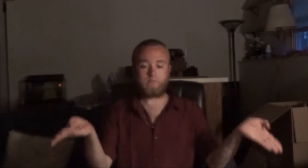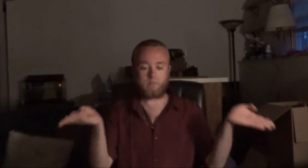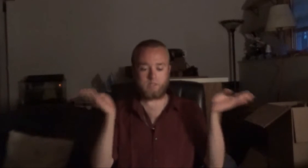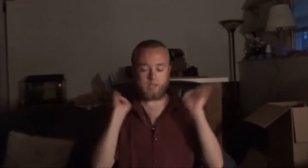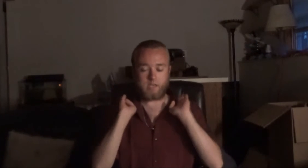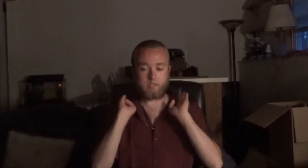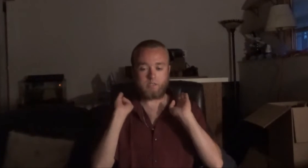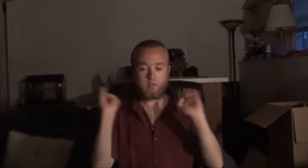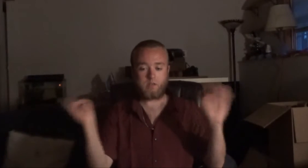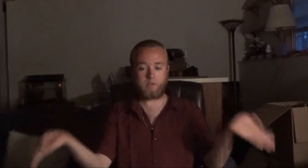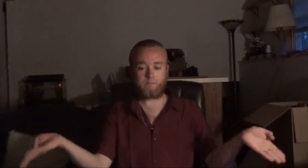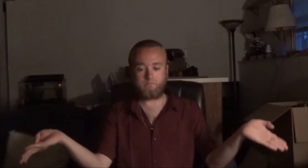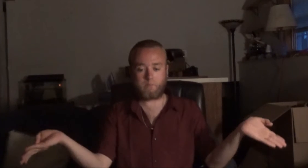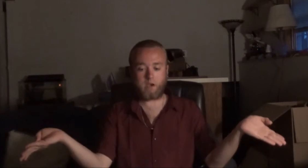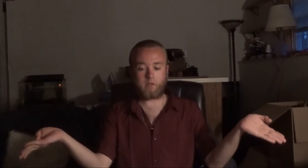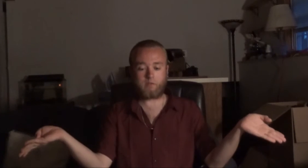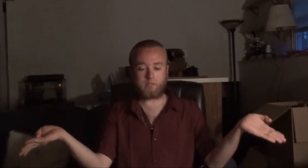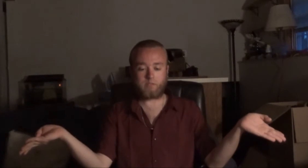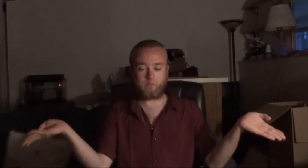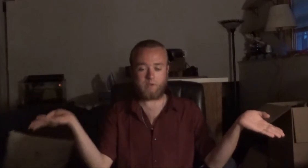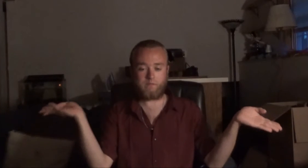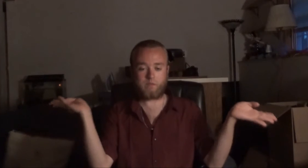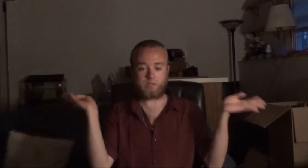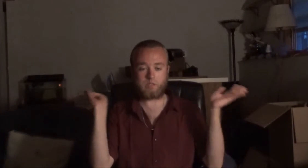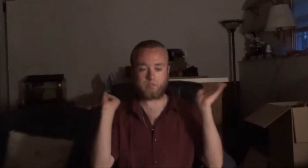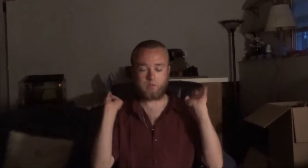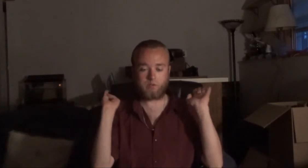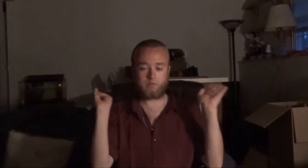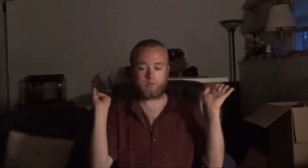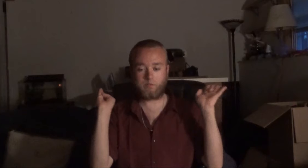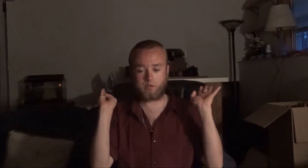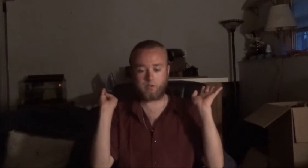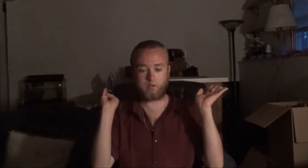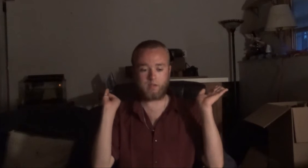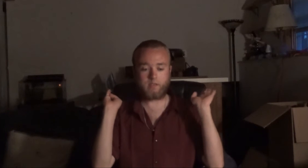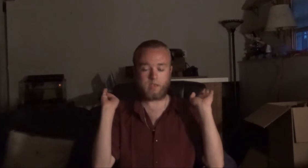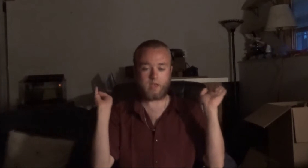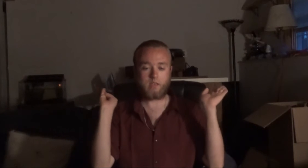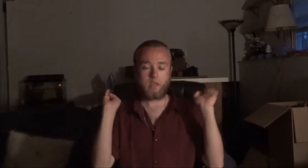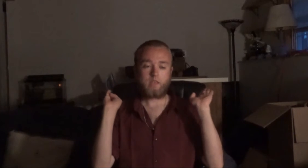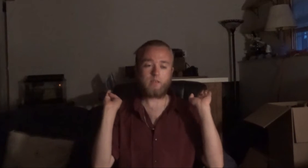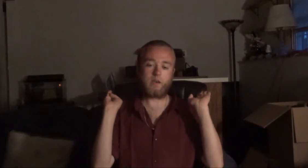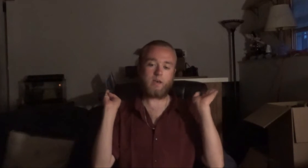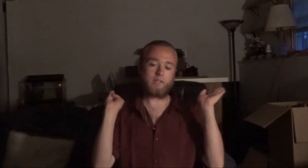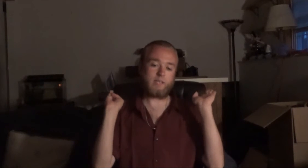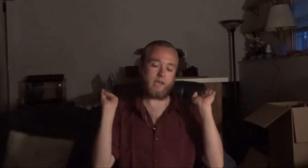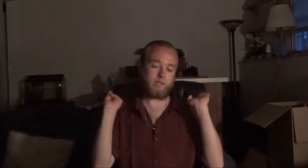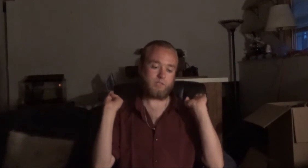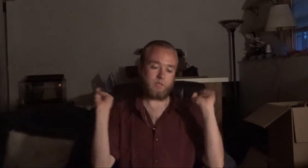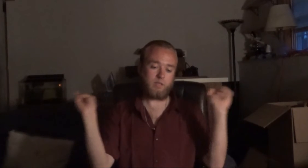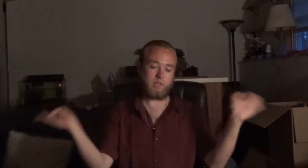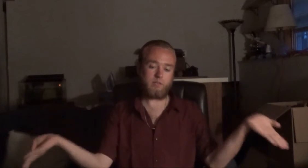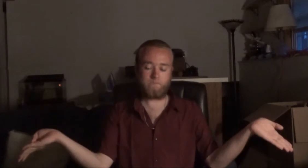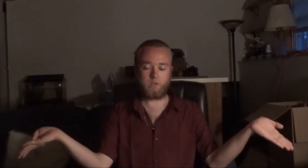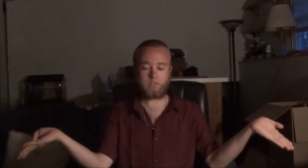-slash-Islamic migrants and refugees look good and that the guy is actually a